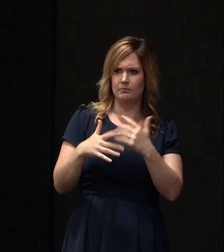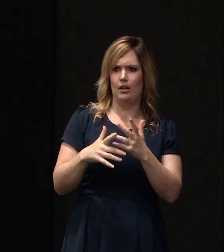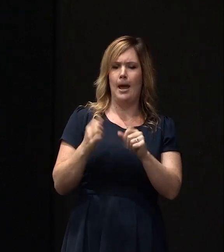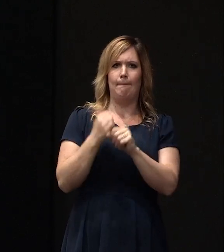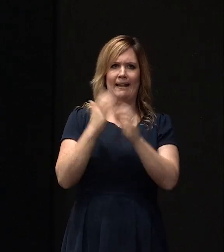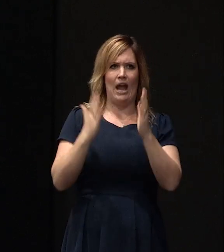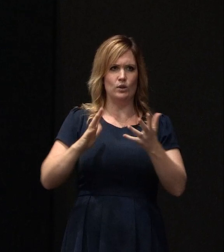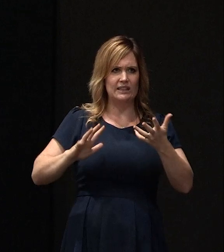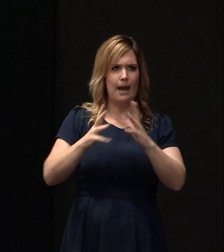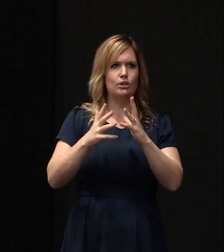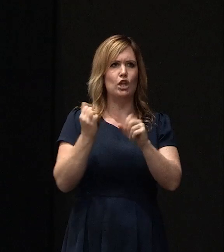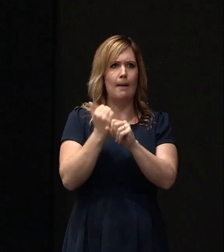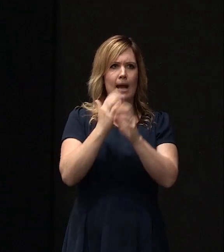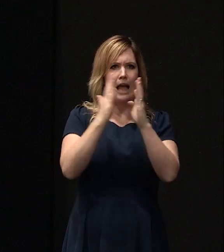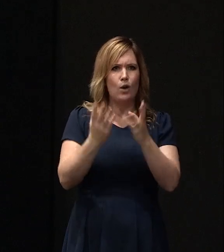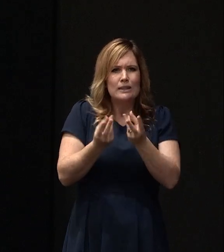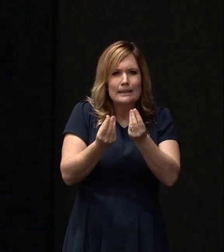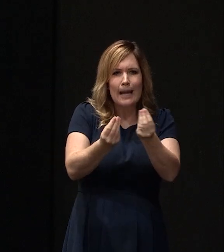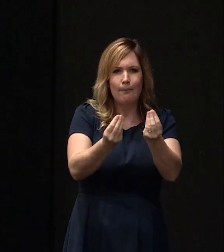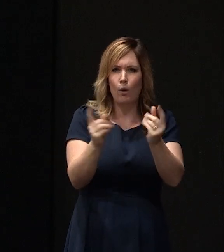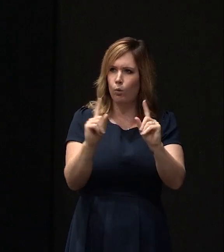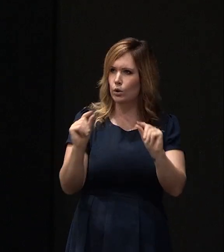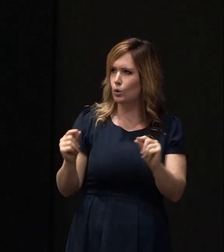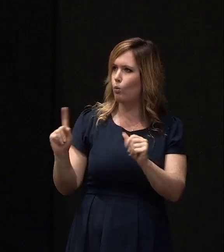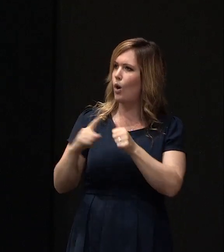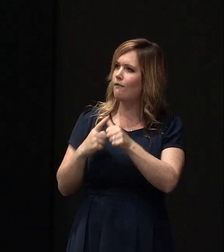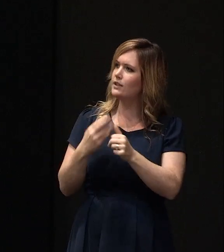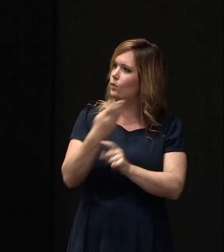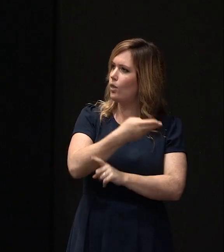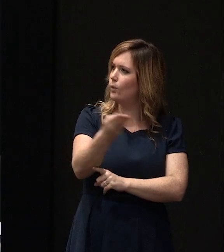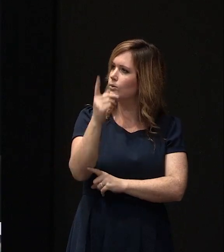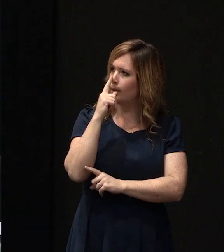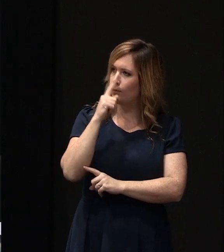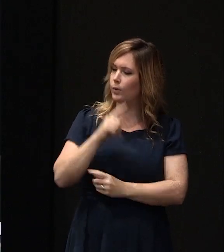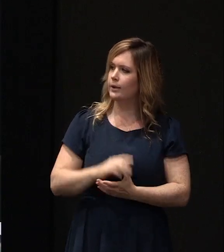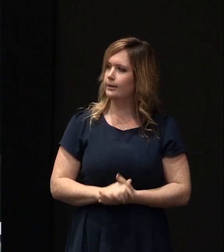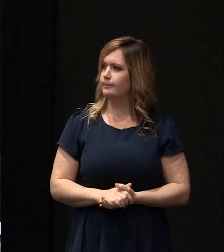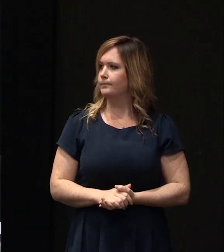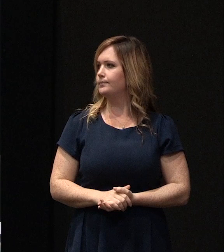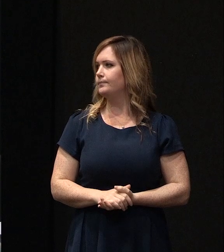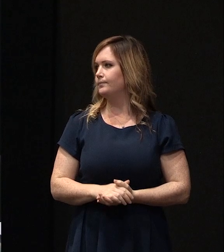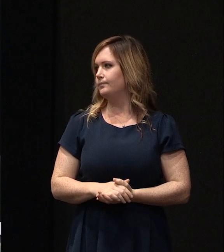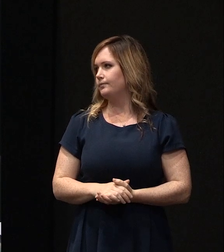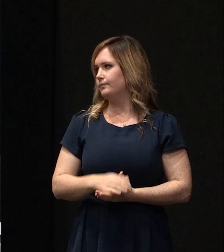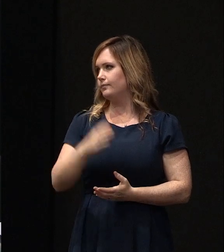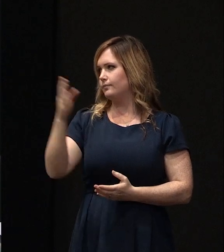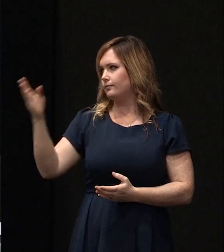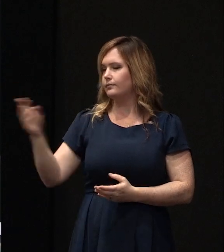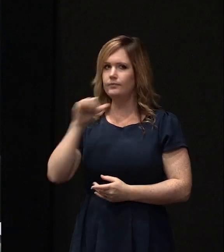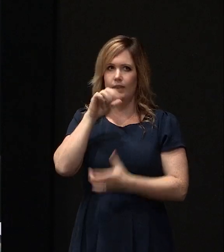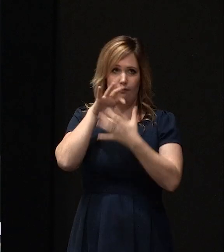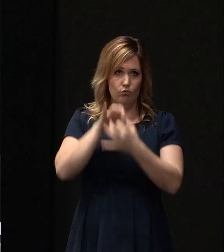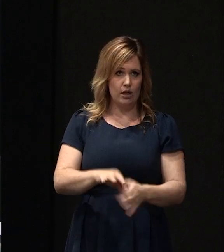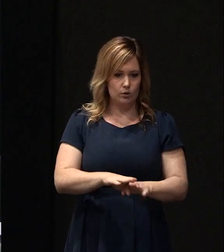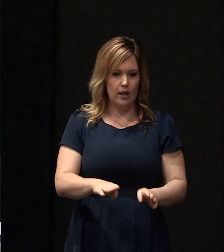house, it's causing dampness through my house. What advice do have for those sort of people, John? If it's related to land, then it is